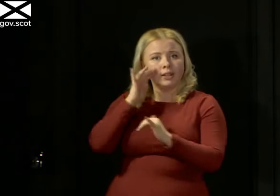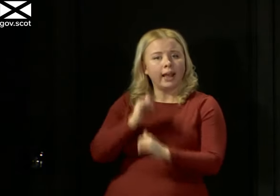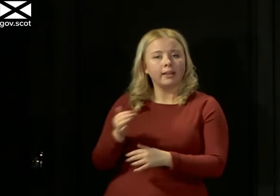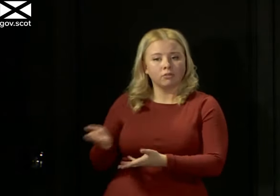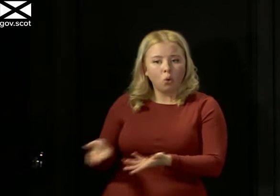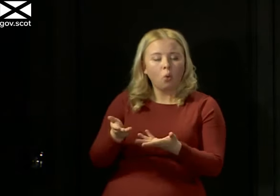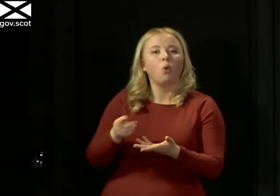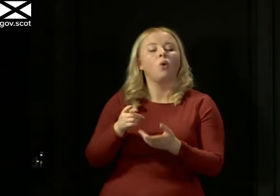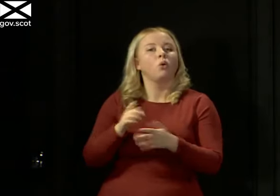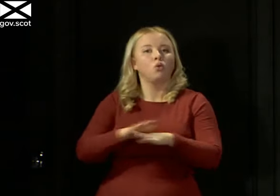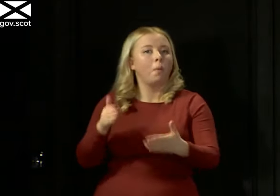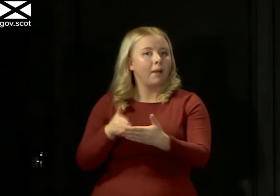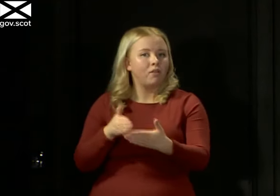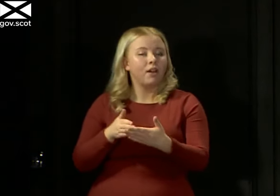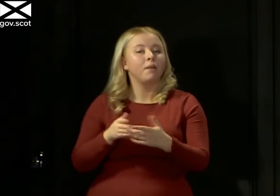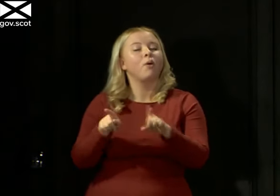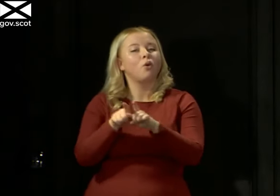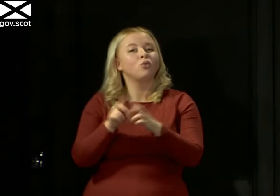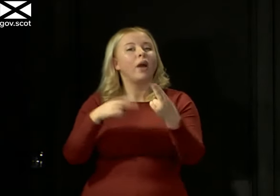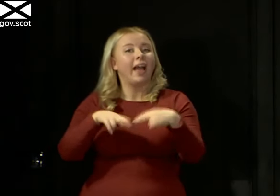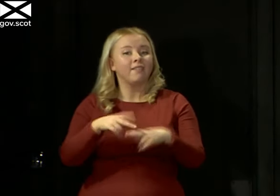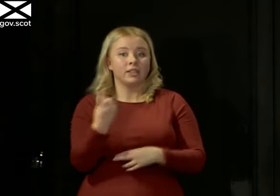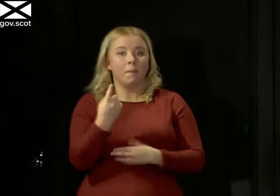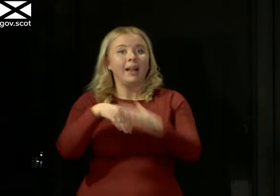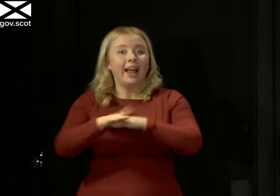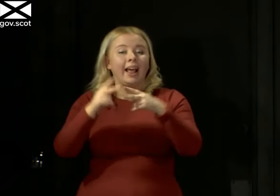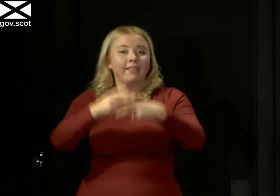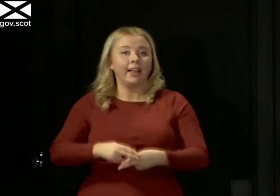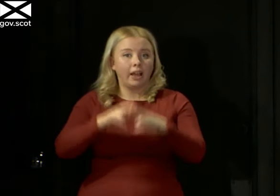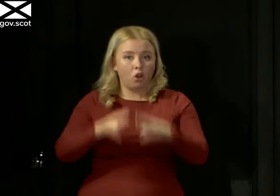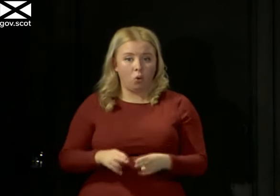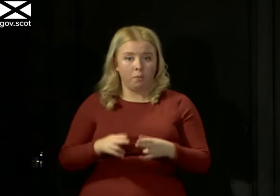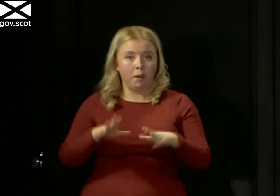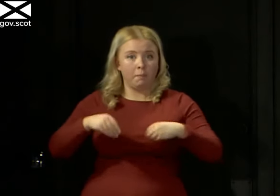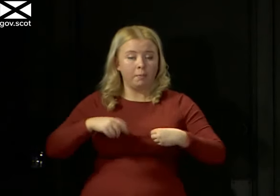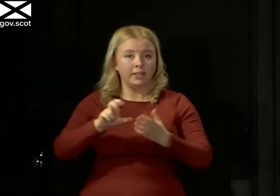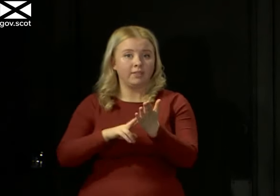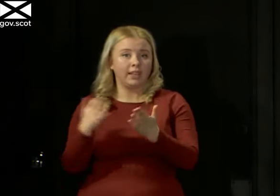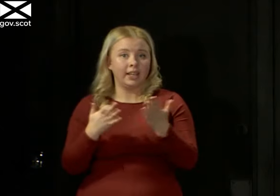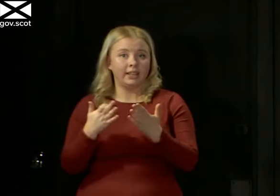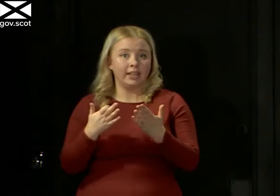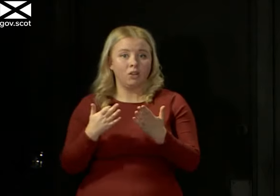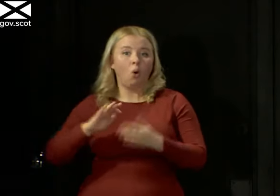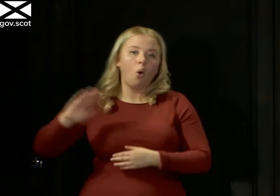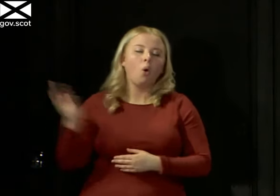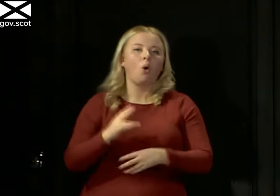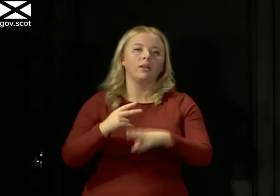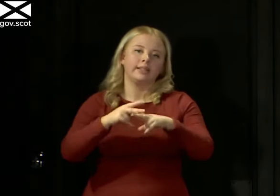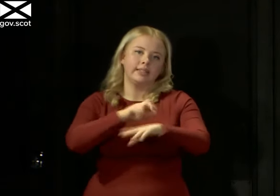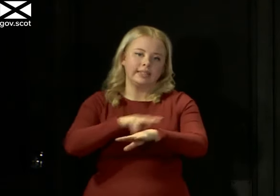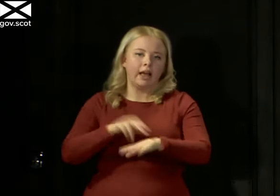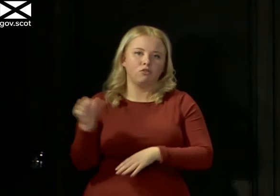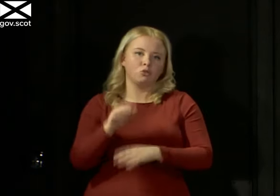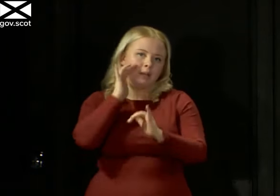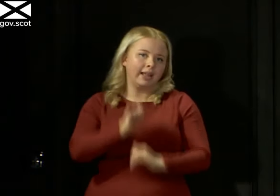And then, in addition to that, of course, where there are cases within a care home, all staff, symptomatic or not, should be tested. So the